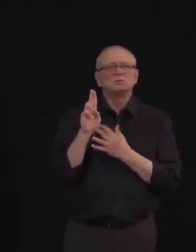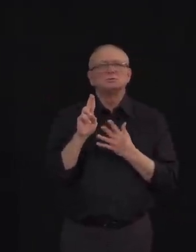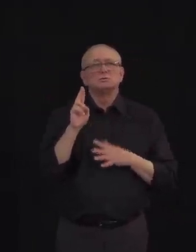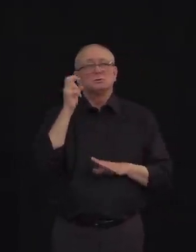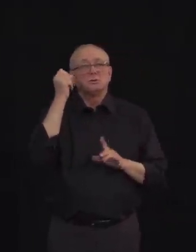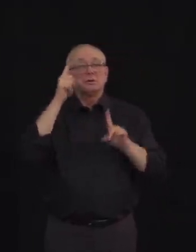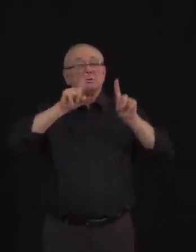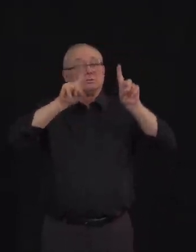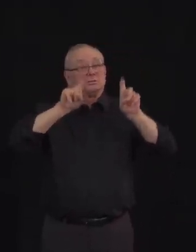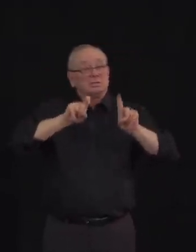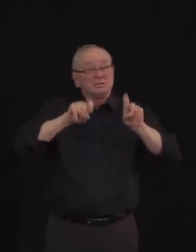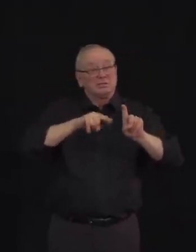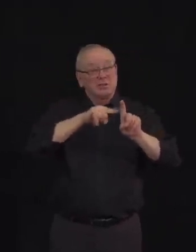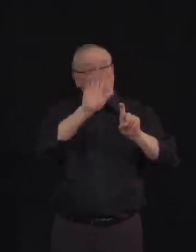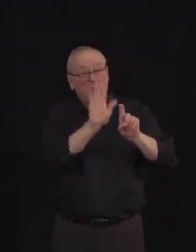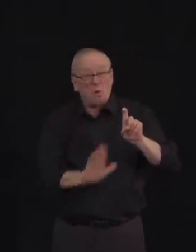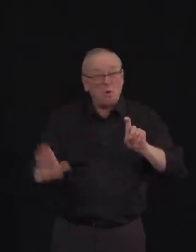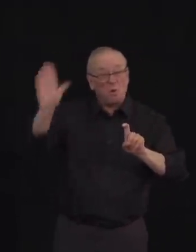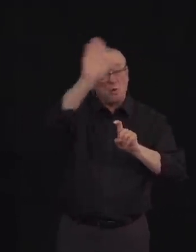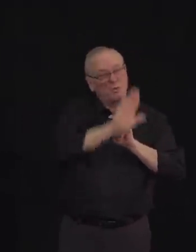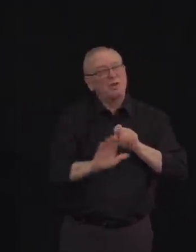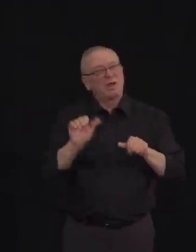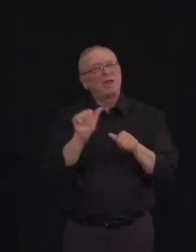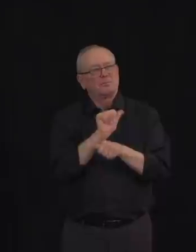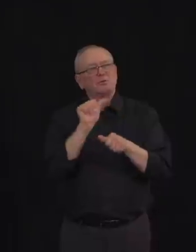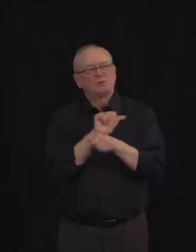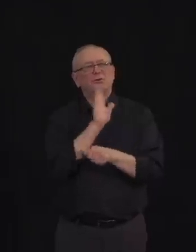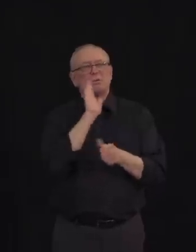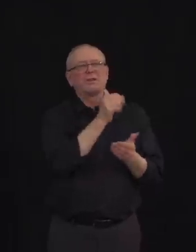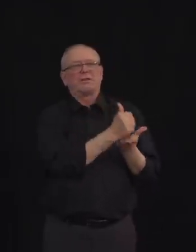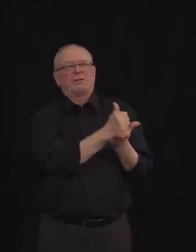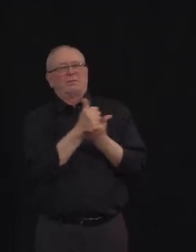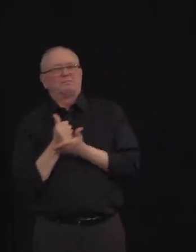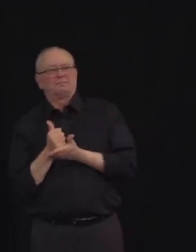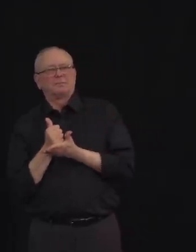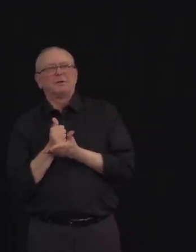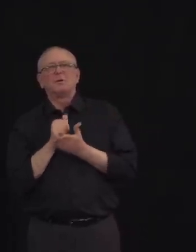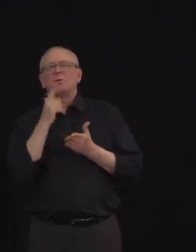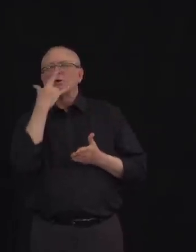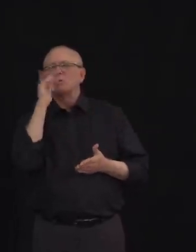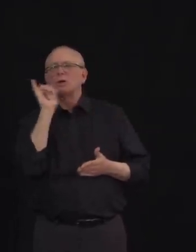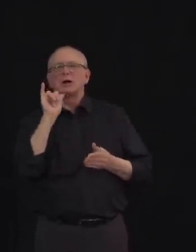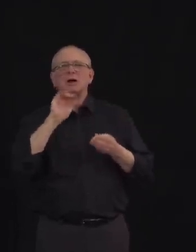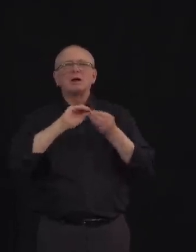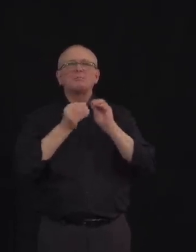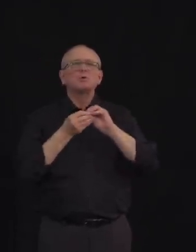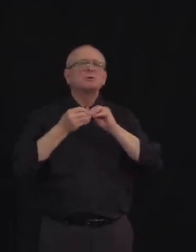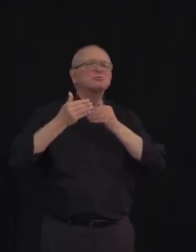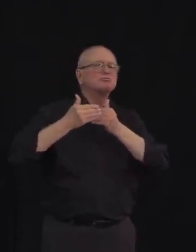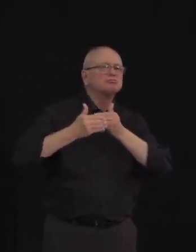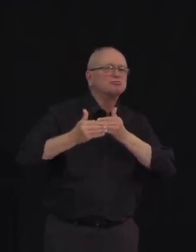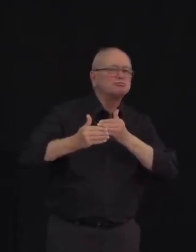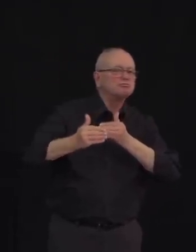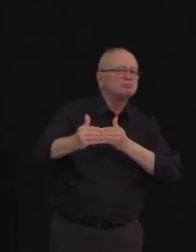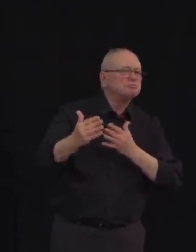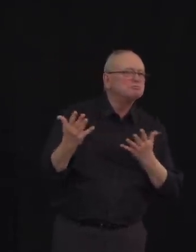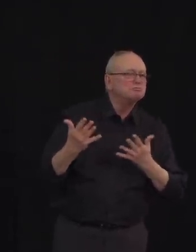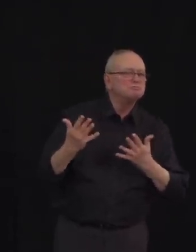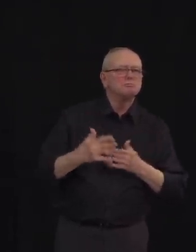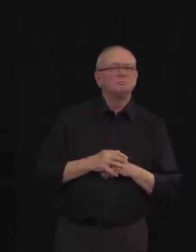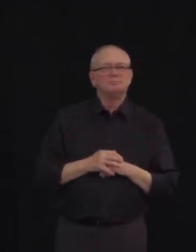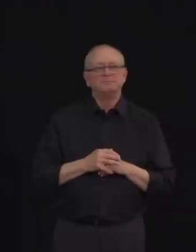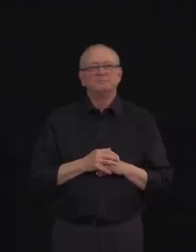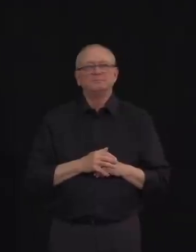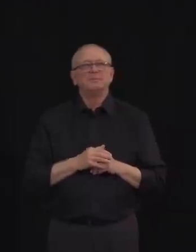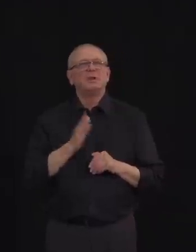trending over time. In the coming days, I will be releasing COVID-19 hospitalization trends, which will give